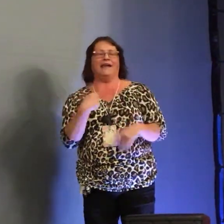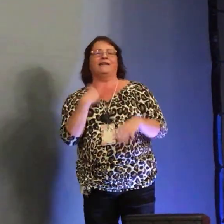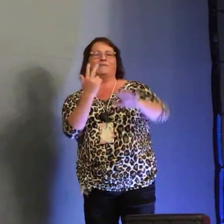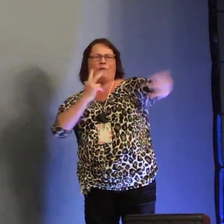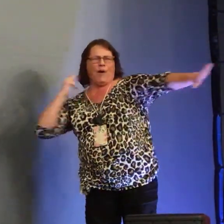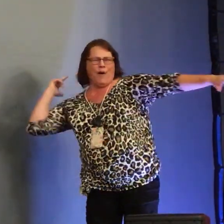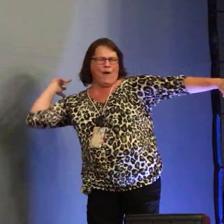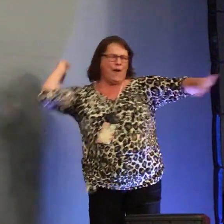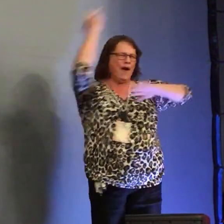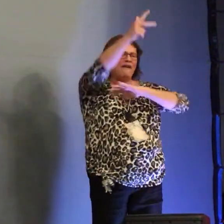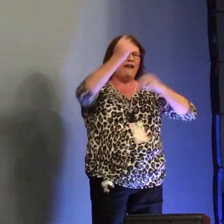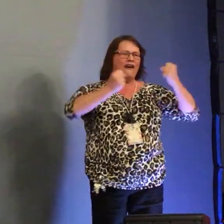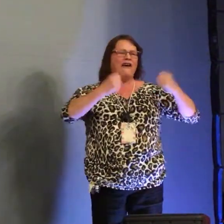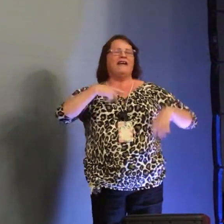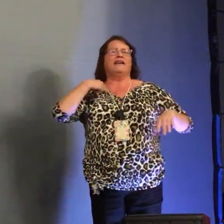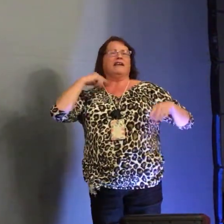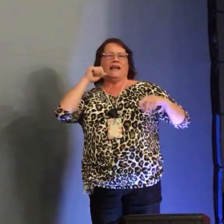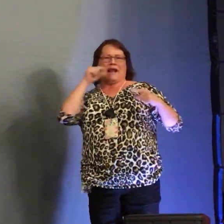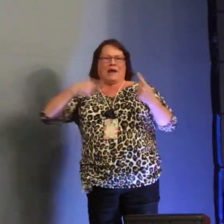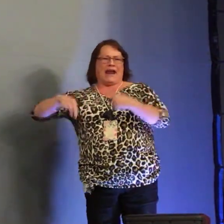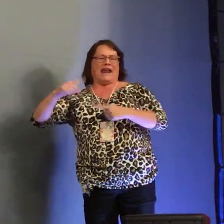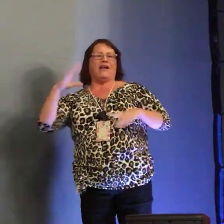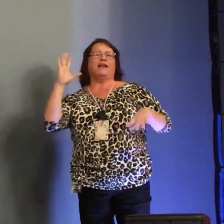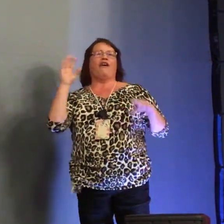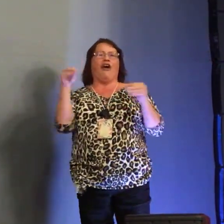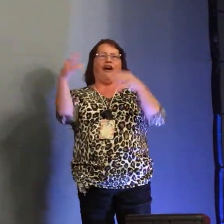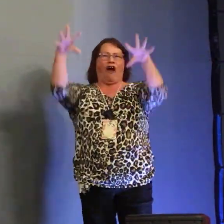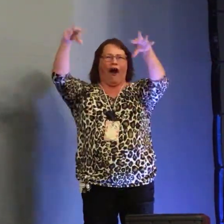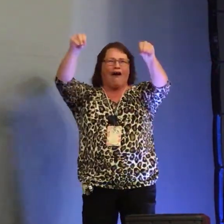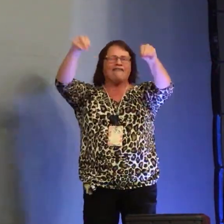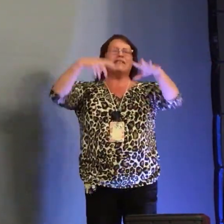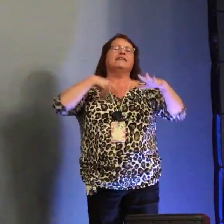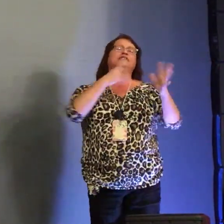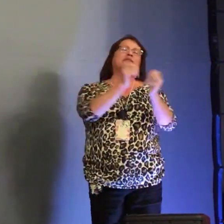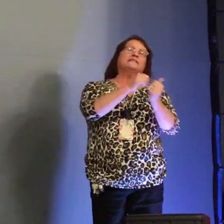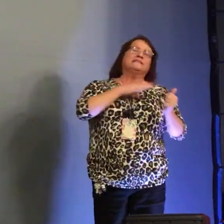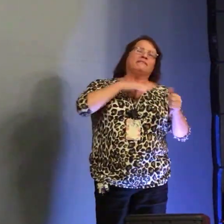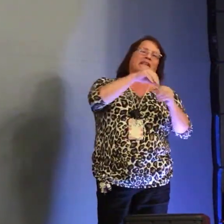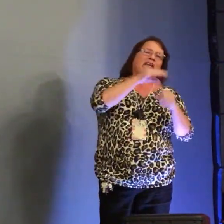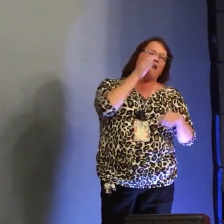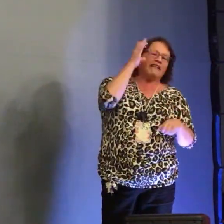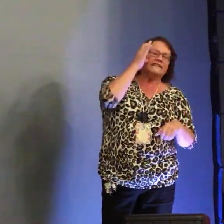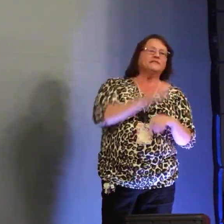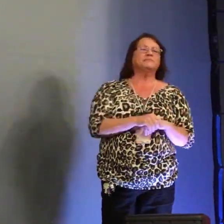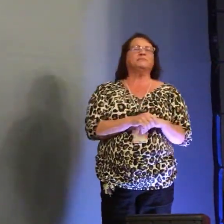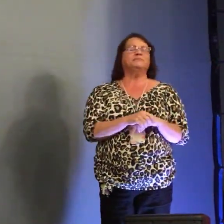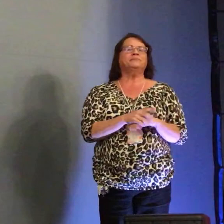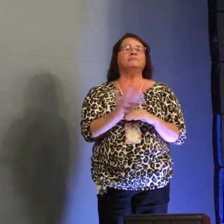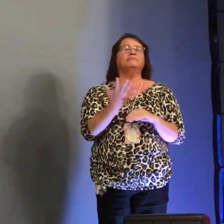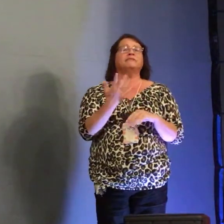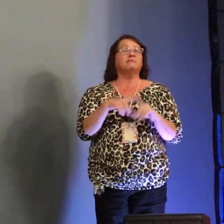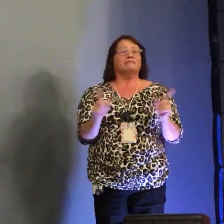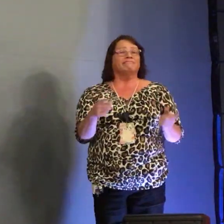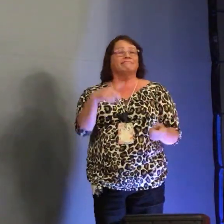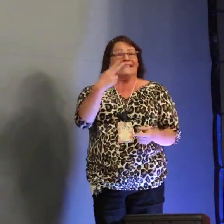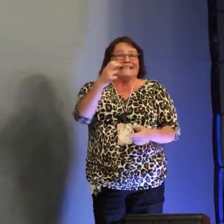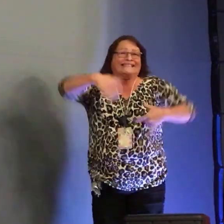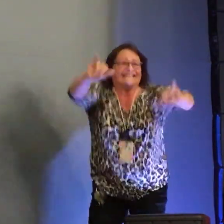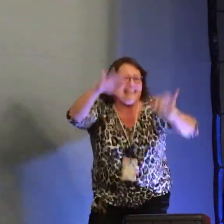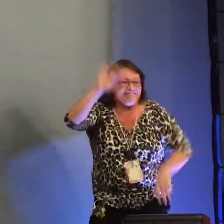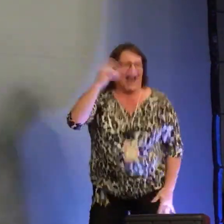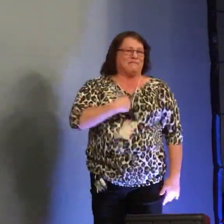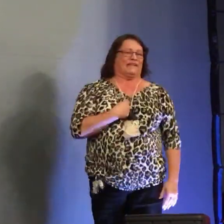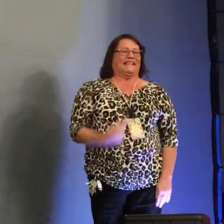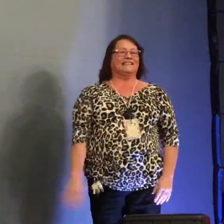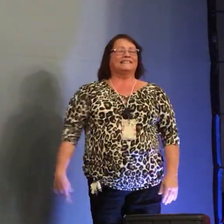identified me by my car the next time i moved my car to the other side of campus office lights were off i talked to the uh the